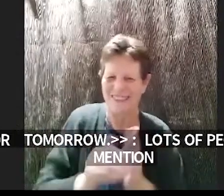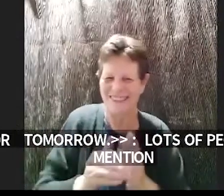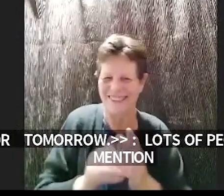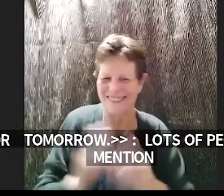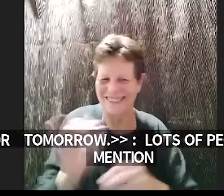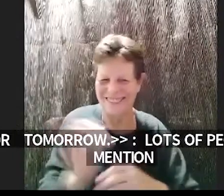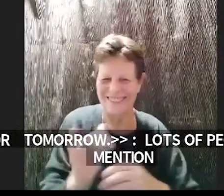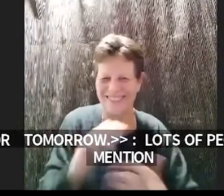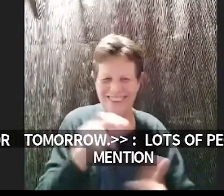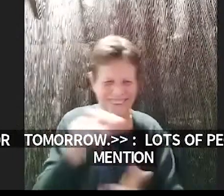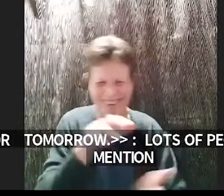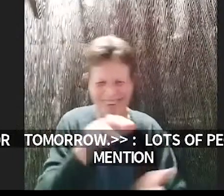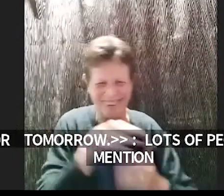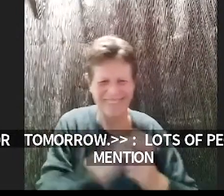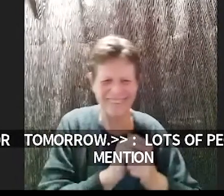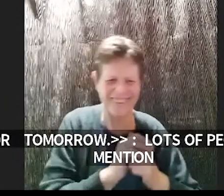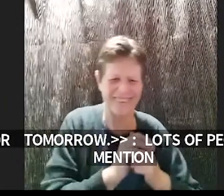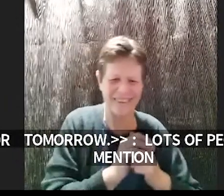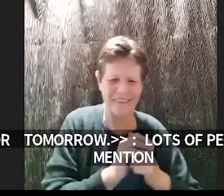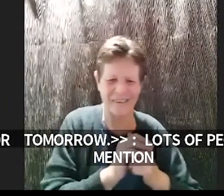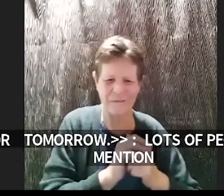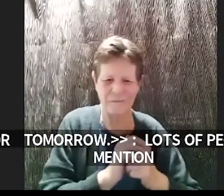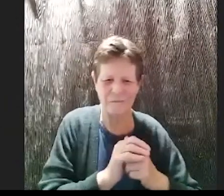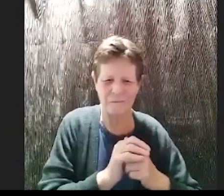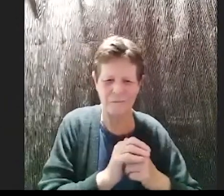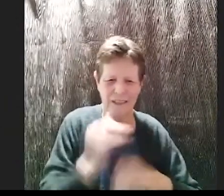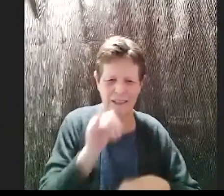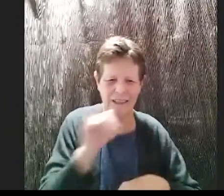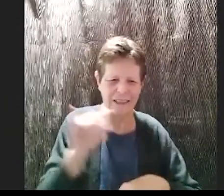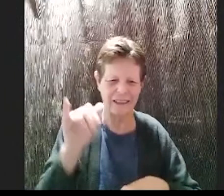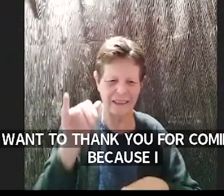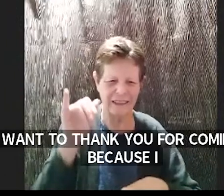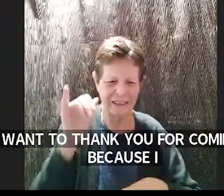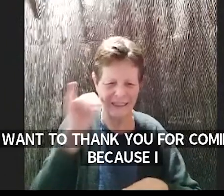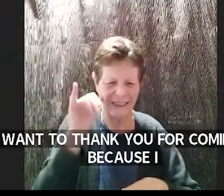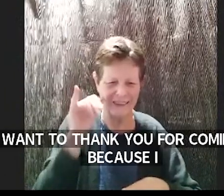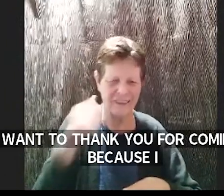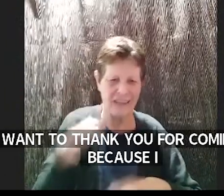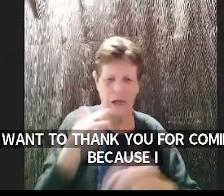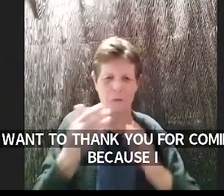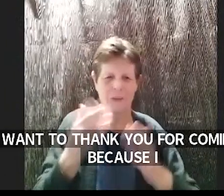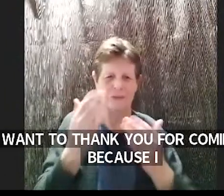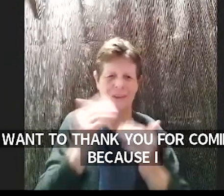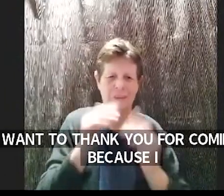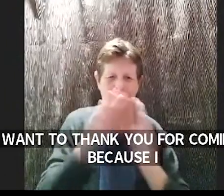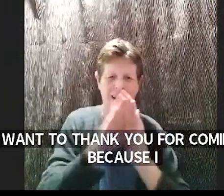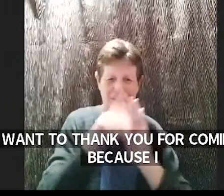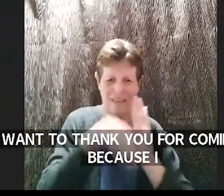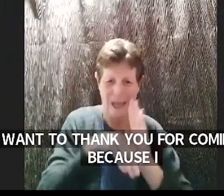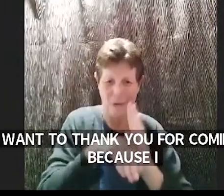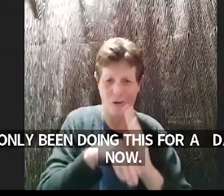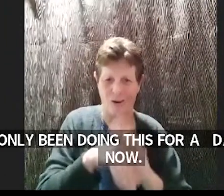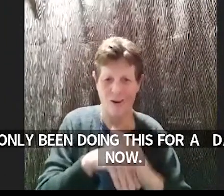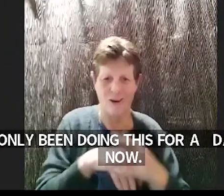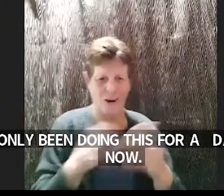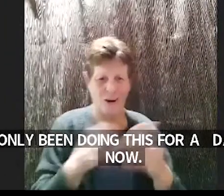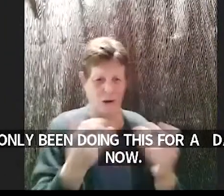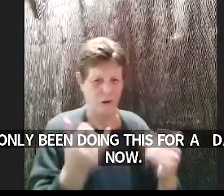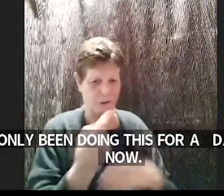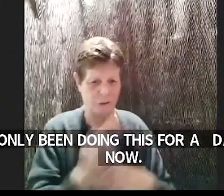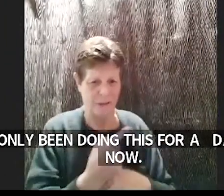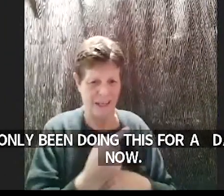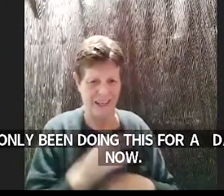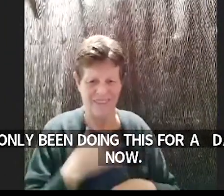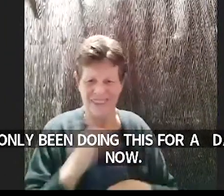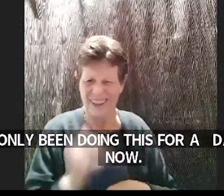um because i know i've only been doing this for a day and a half now i feel like oh gosh we've been working together for so